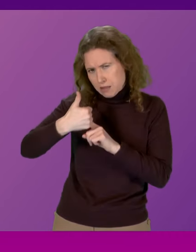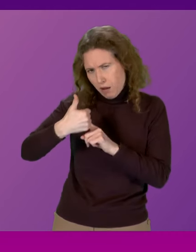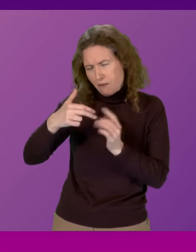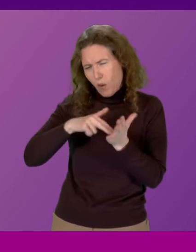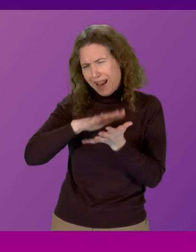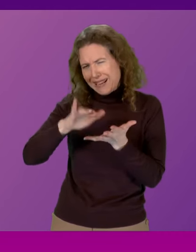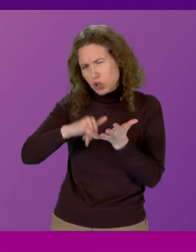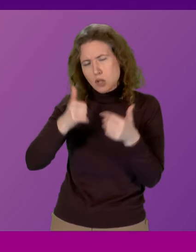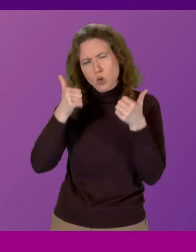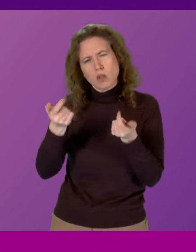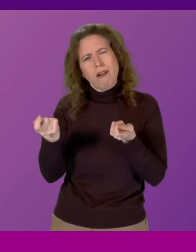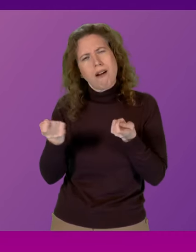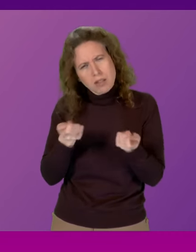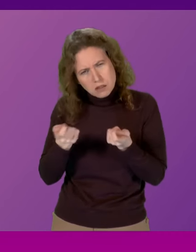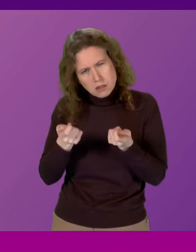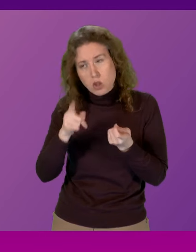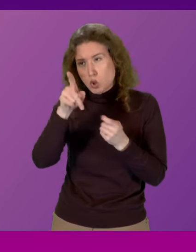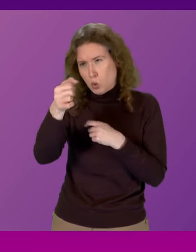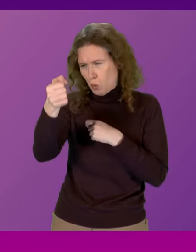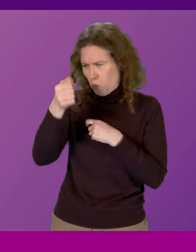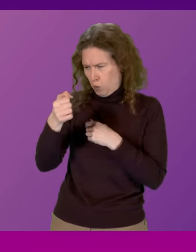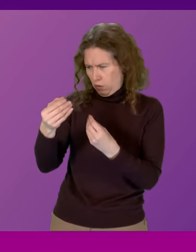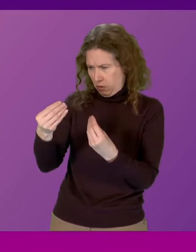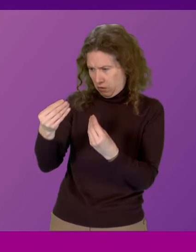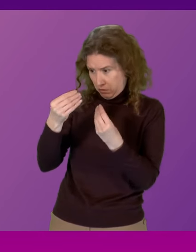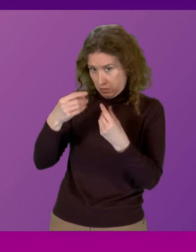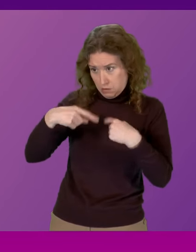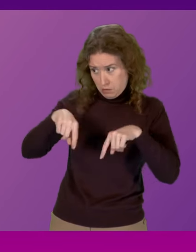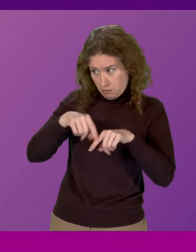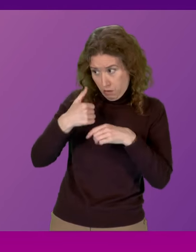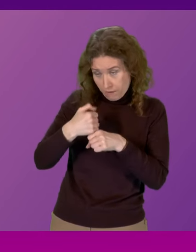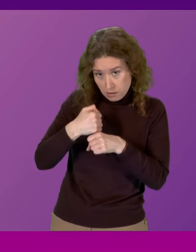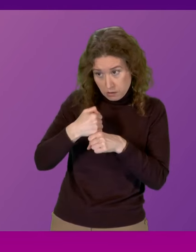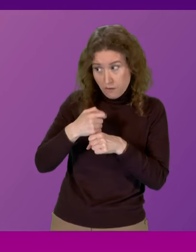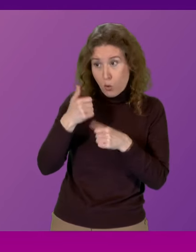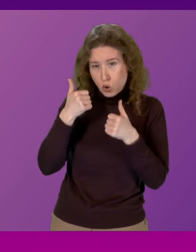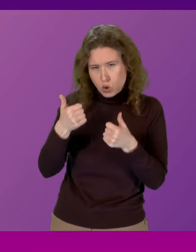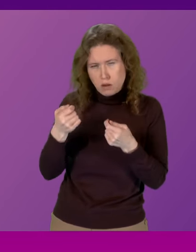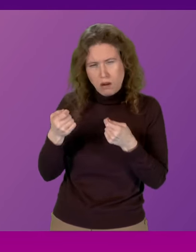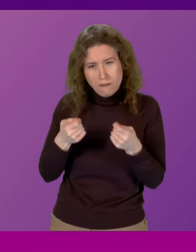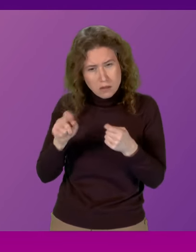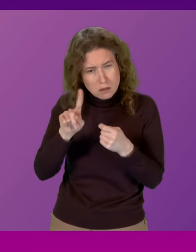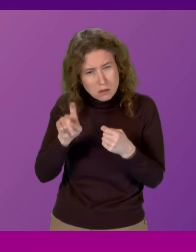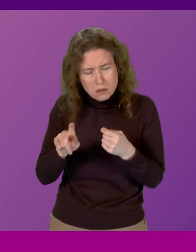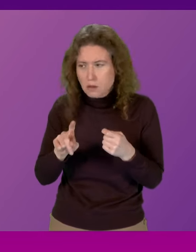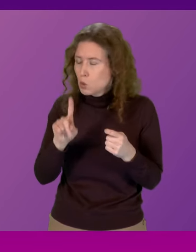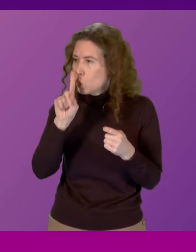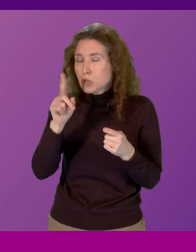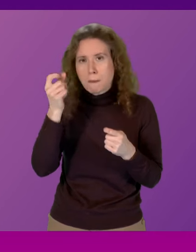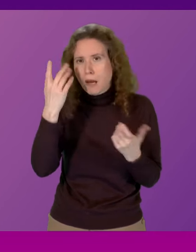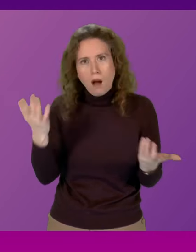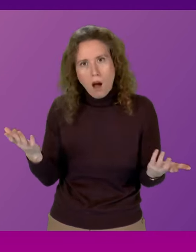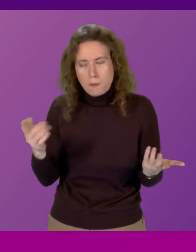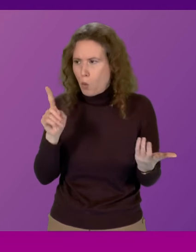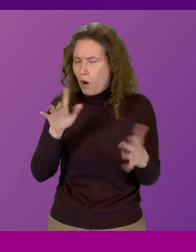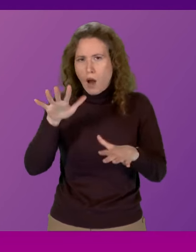governance. An advisor on NHS good governance. You couldn't make this up. First Minister, what message does